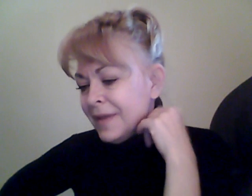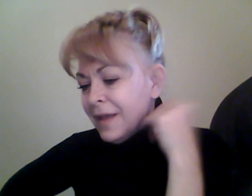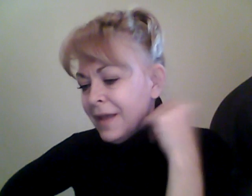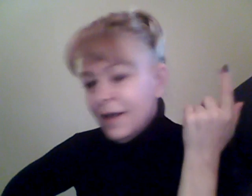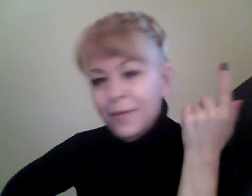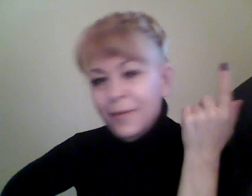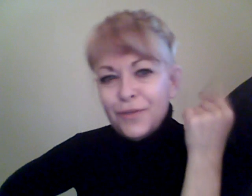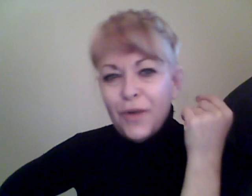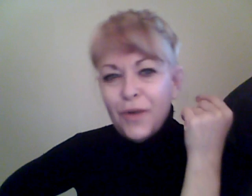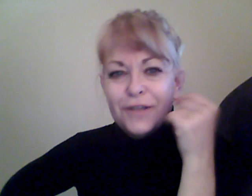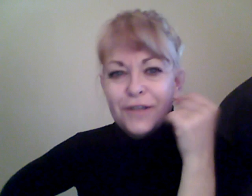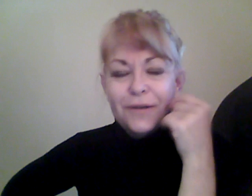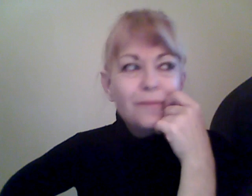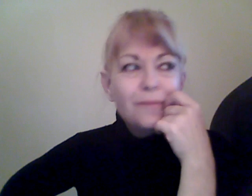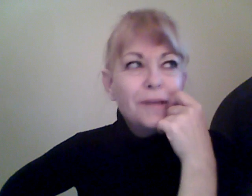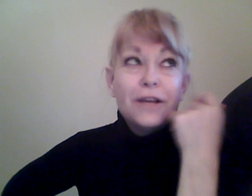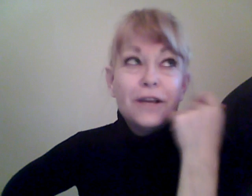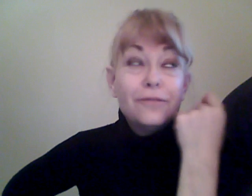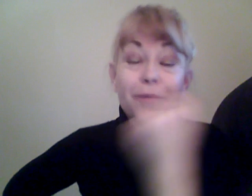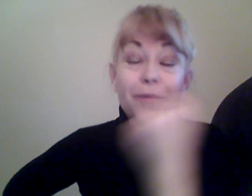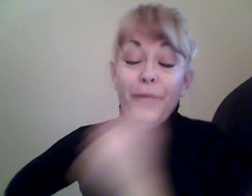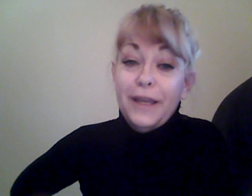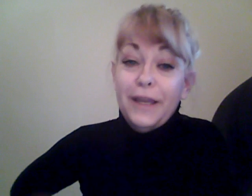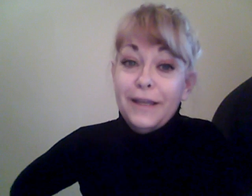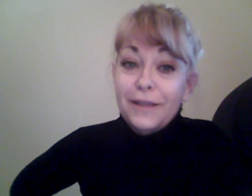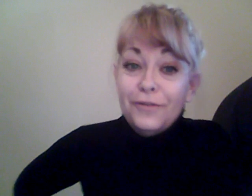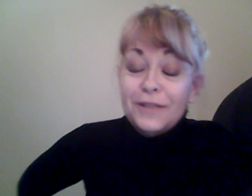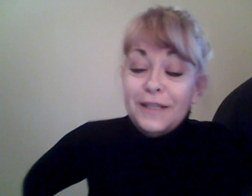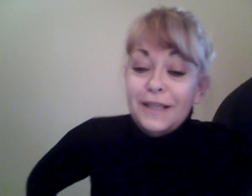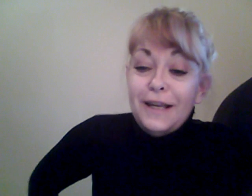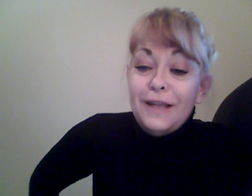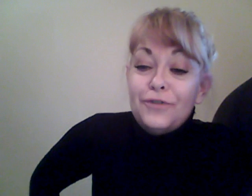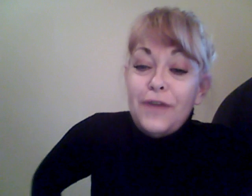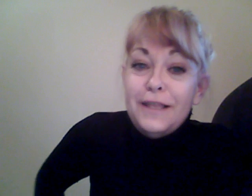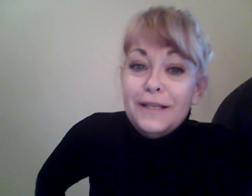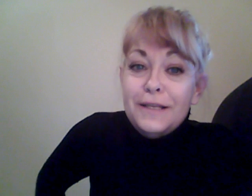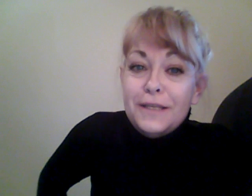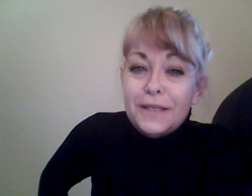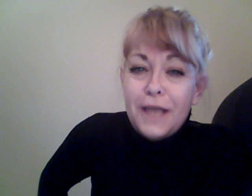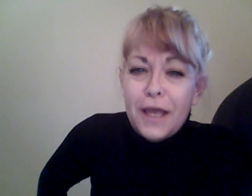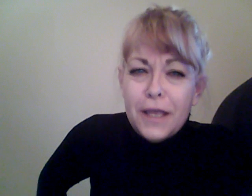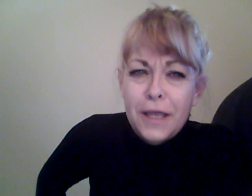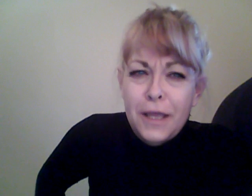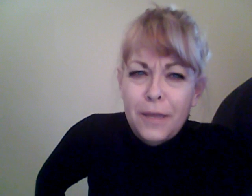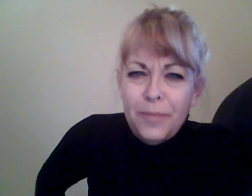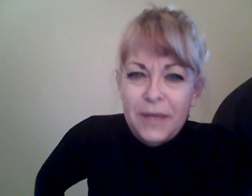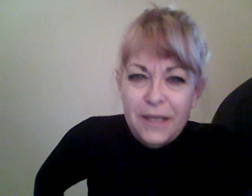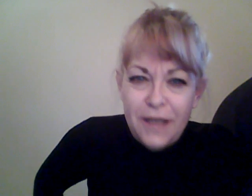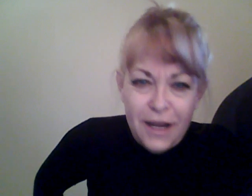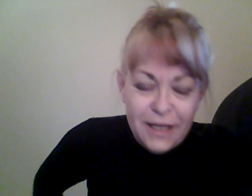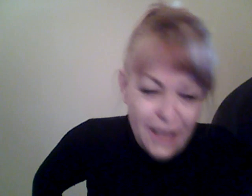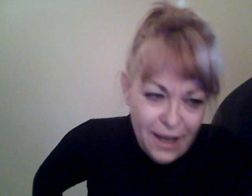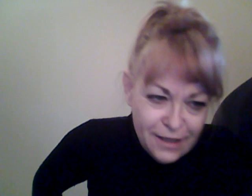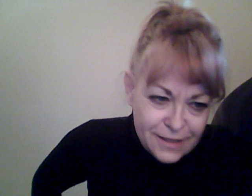Anybody who's watching my channel from the beginning, they'd see that I tried this P90X,